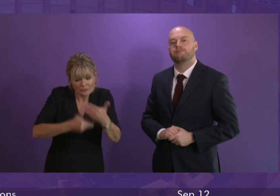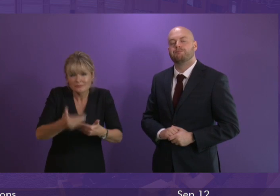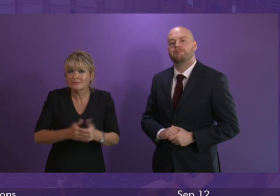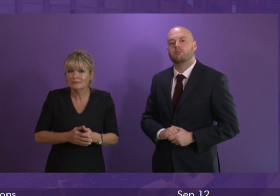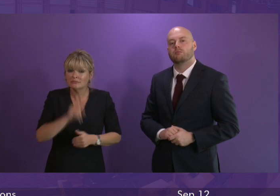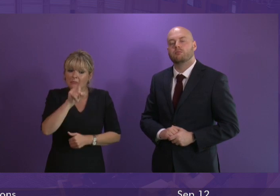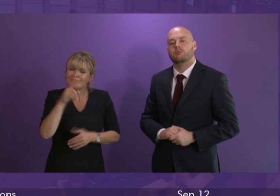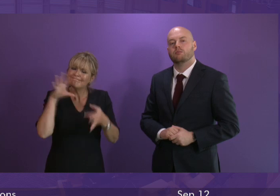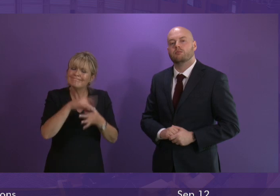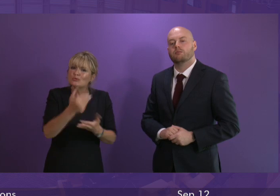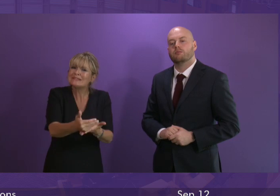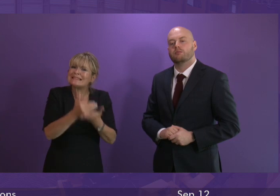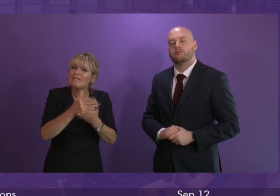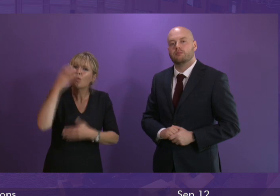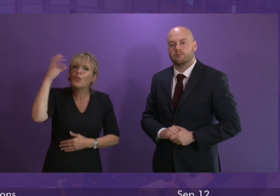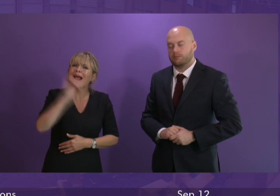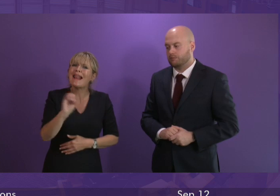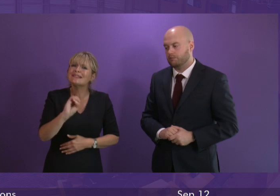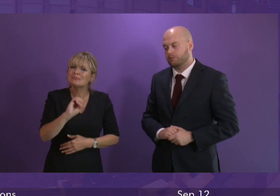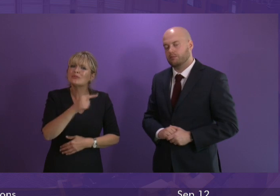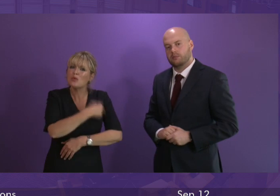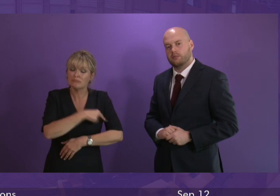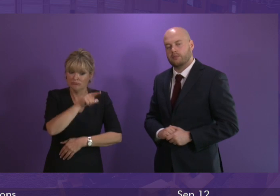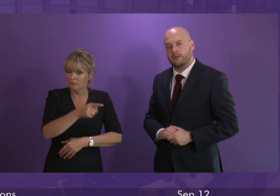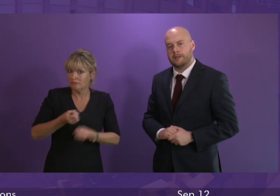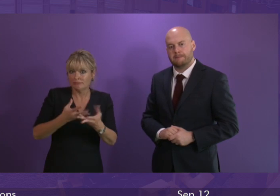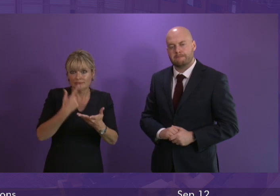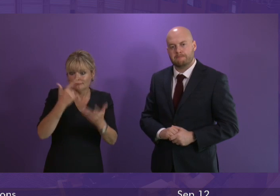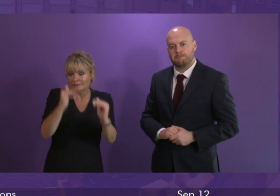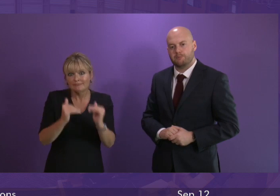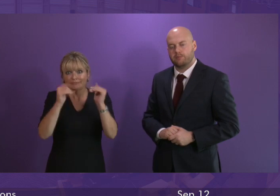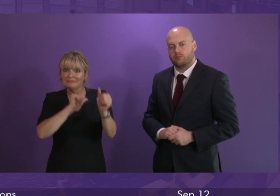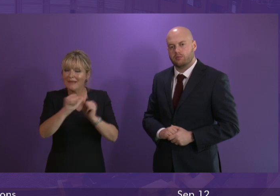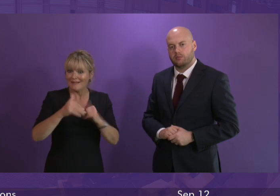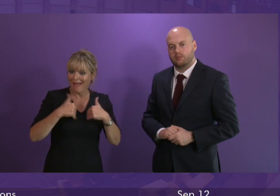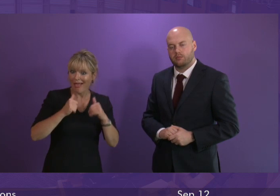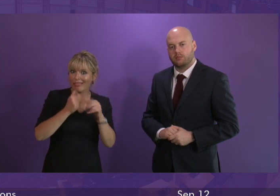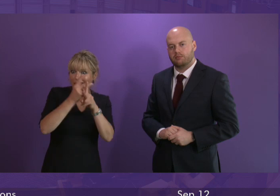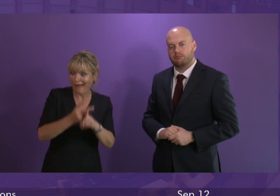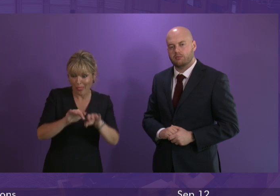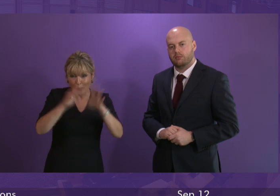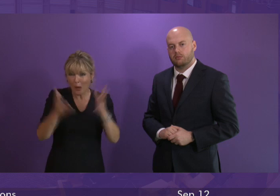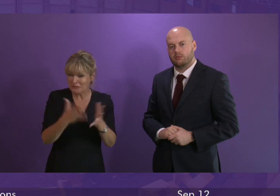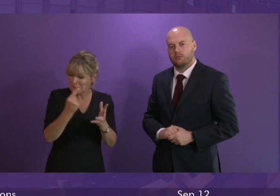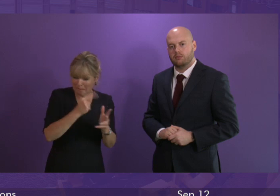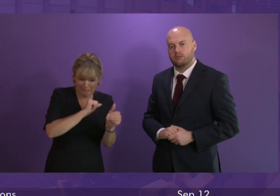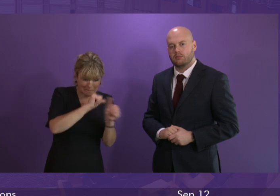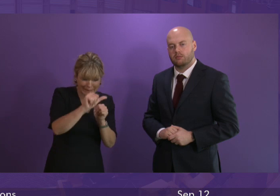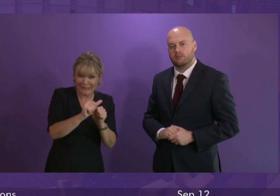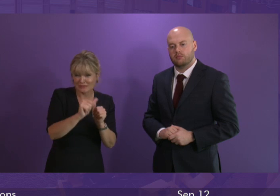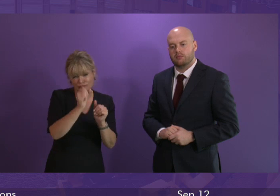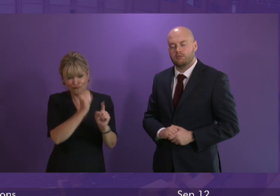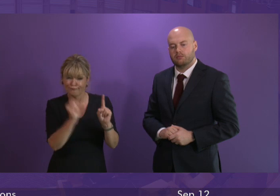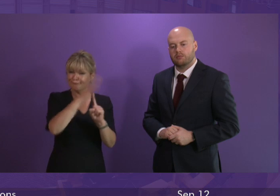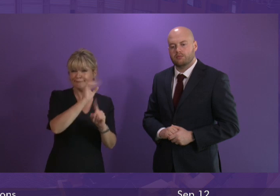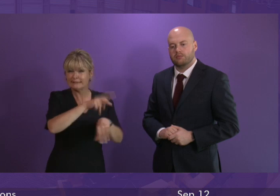Hospital the Queen Elizabeth Hospital provides some of the best health care anywhere in the world it has some of the best health care staff